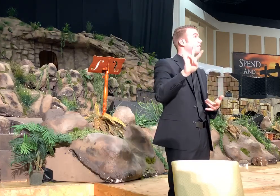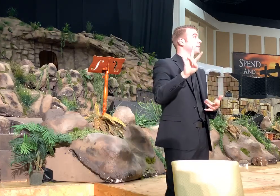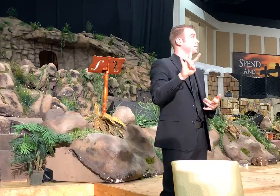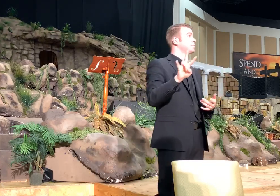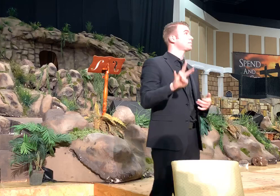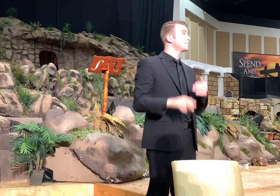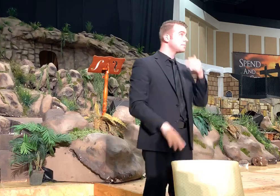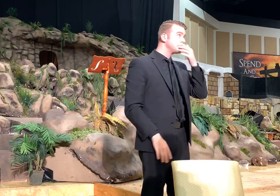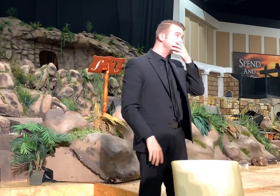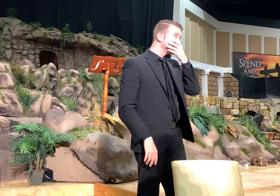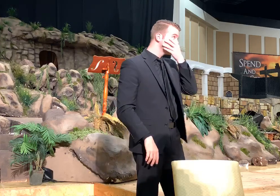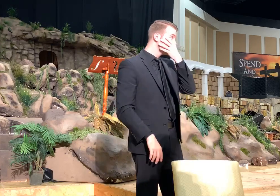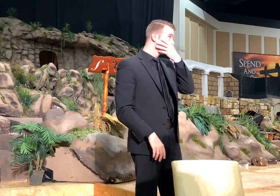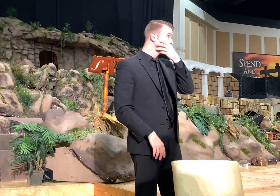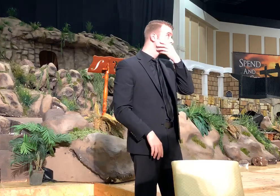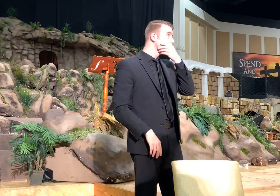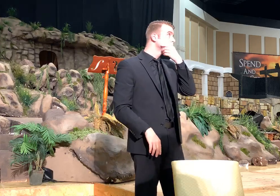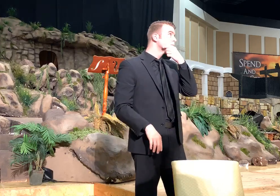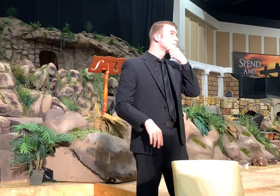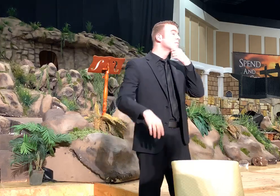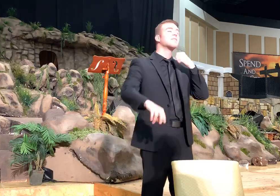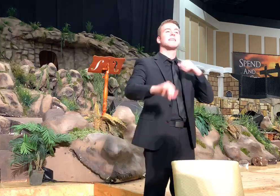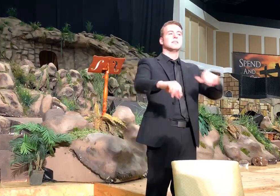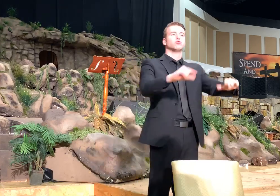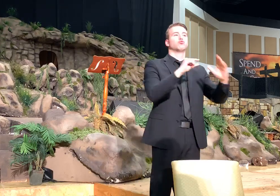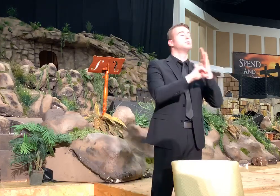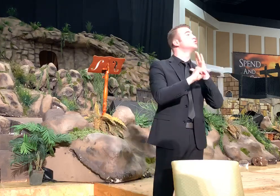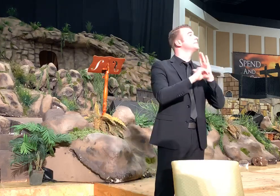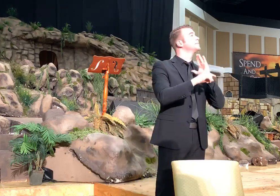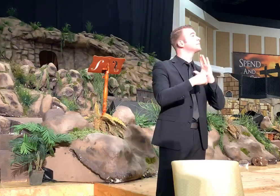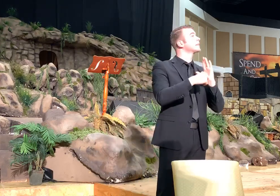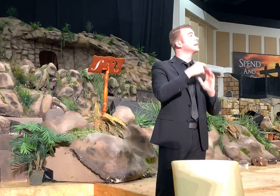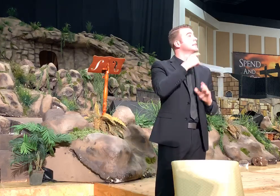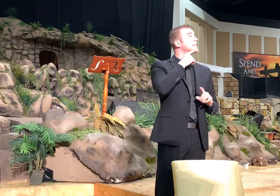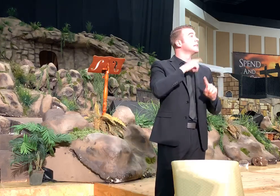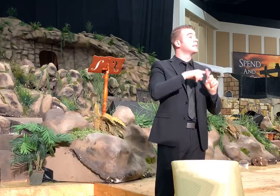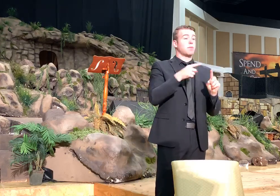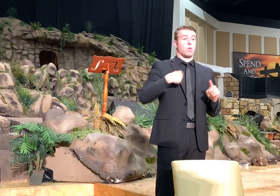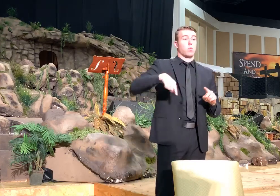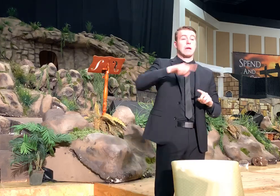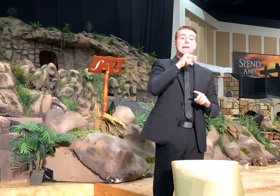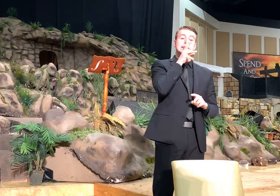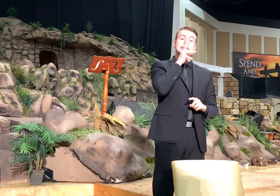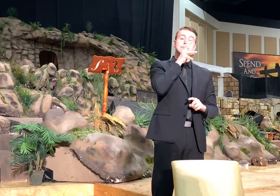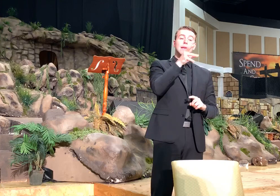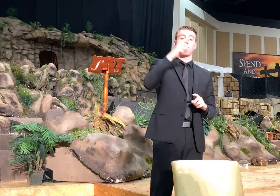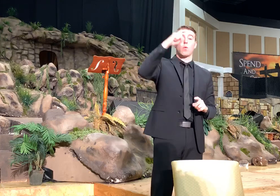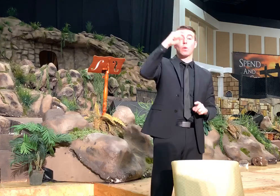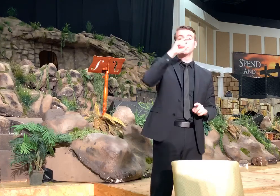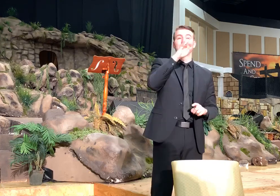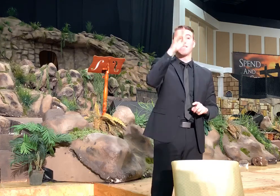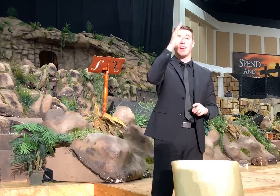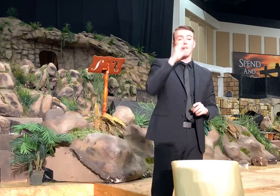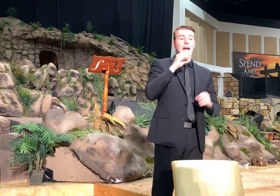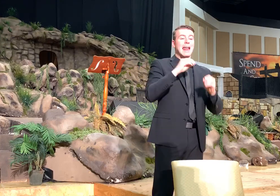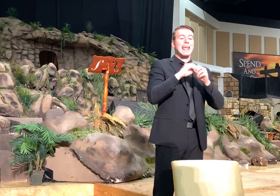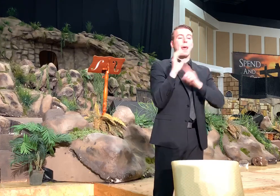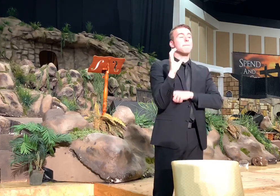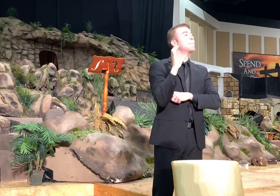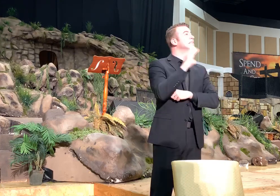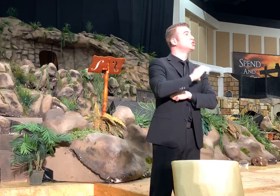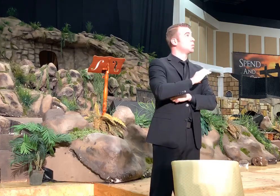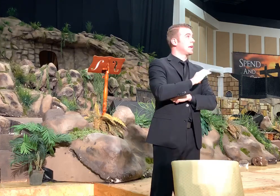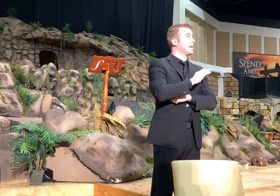And this is how it reads. But we speak the wisdom of God in a mystery,